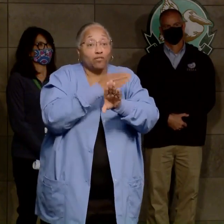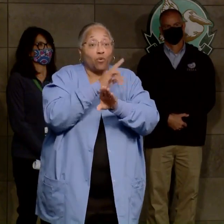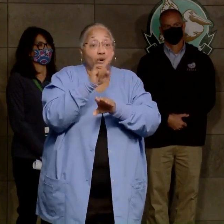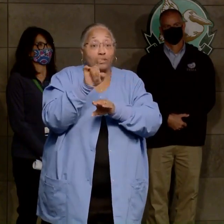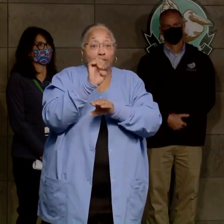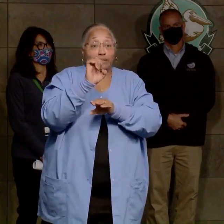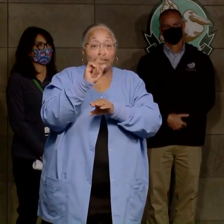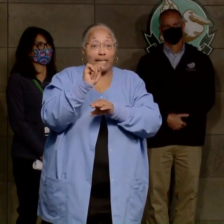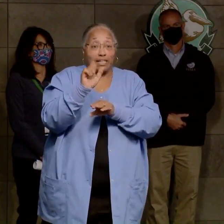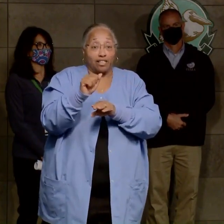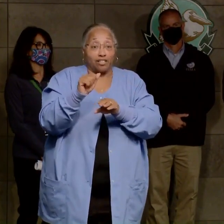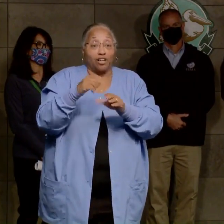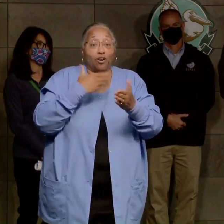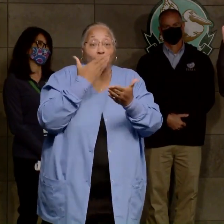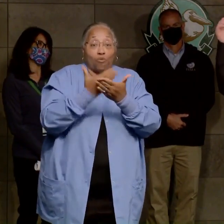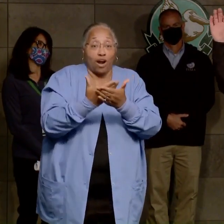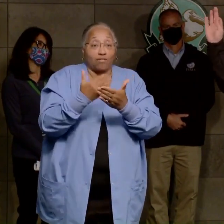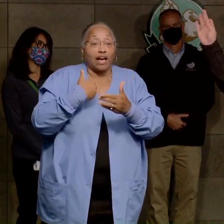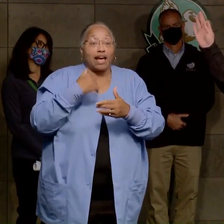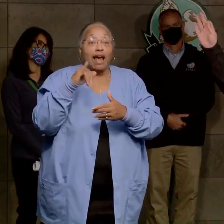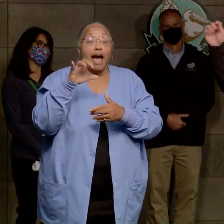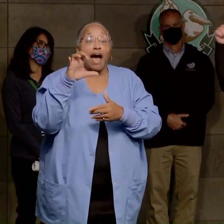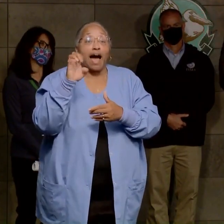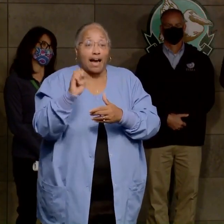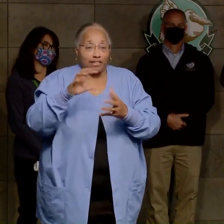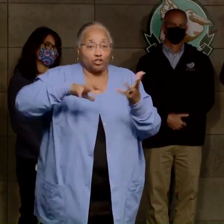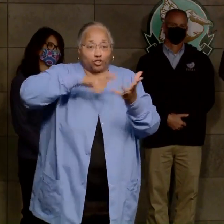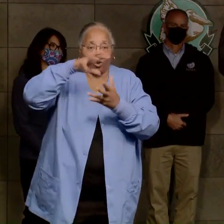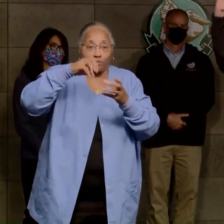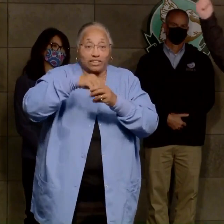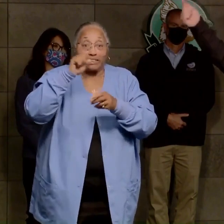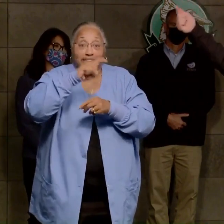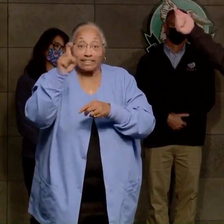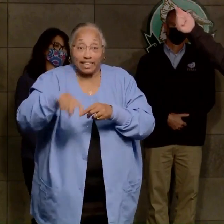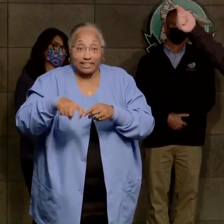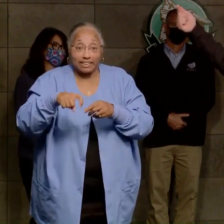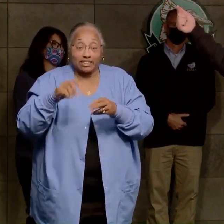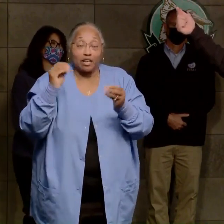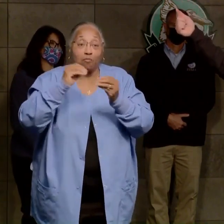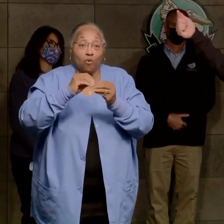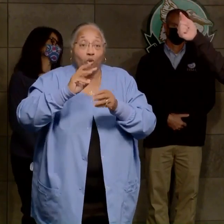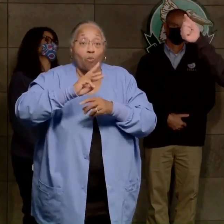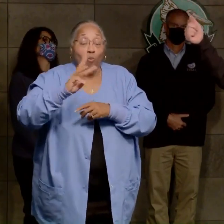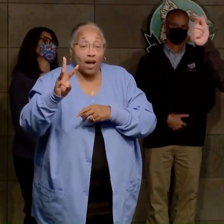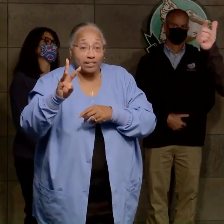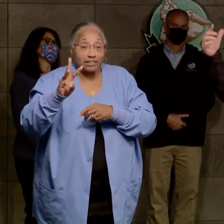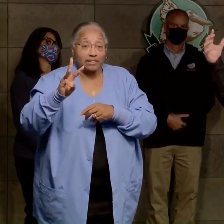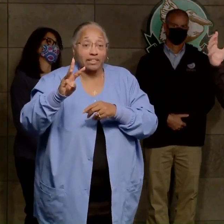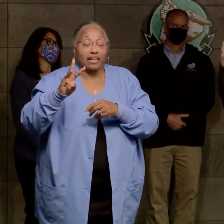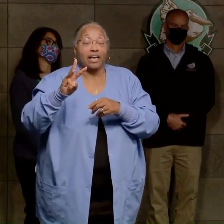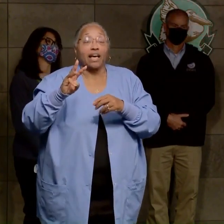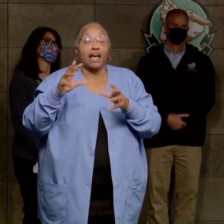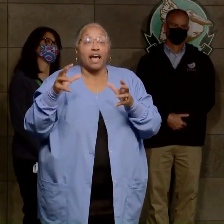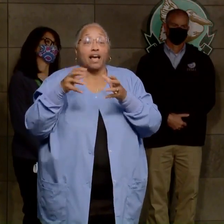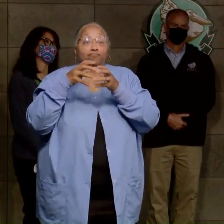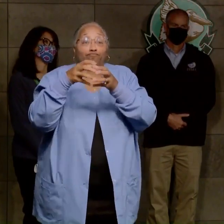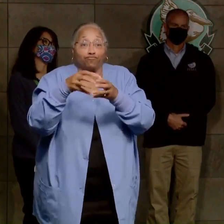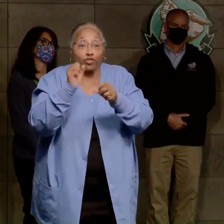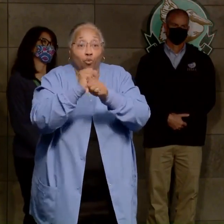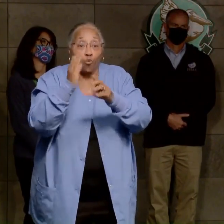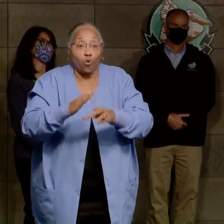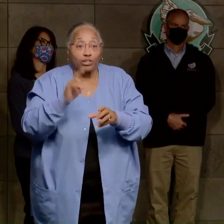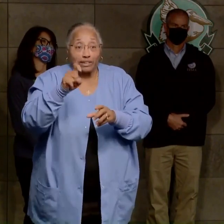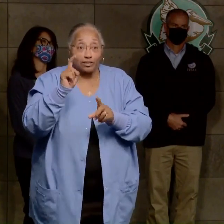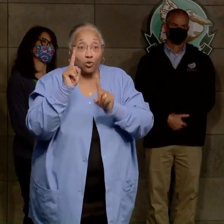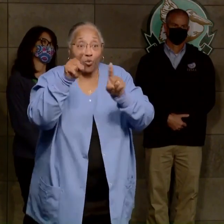there was ice storms out in Texas and further west, and line crews had been deployed out there. But we are moving as